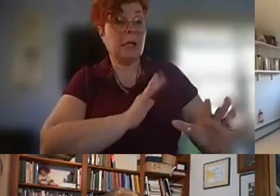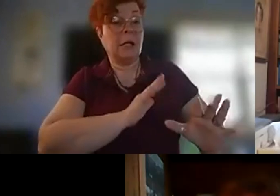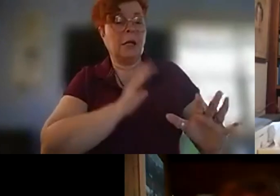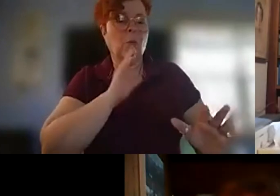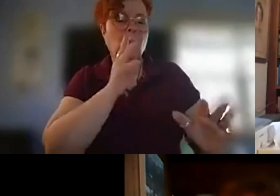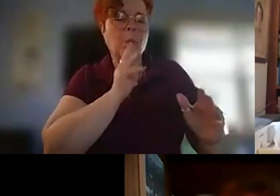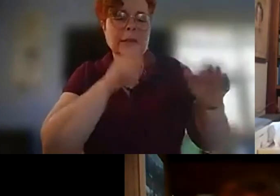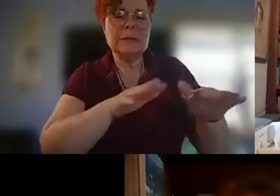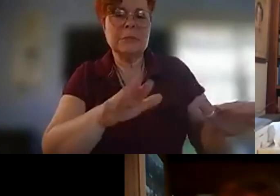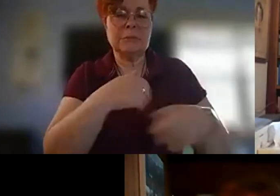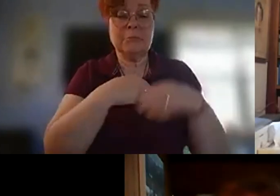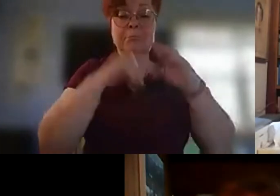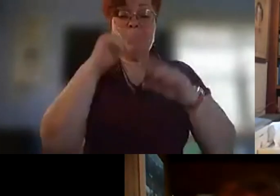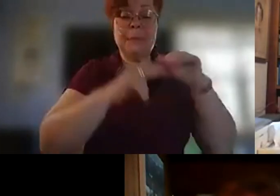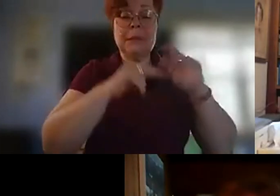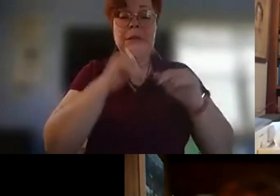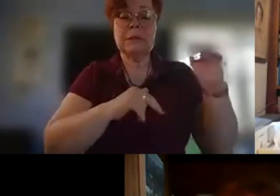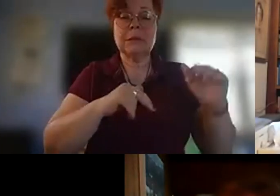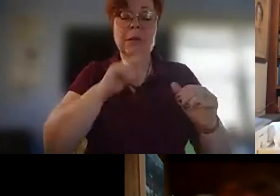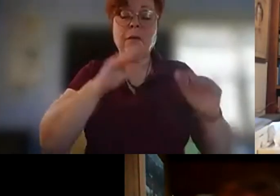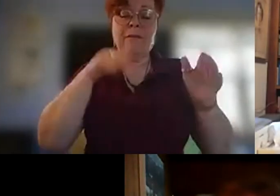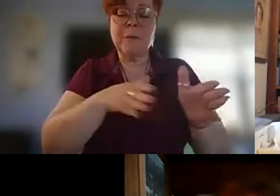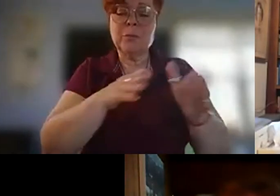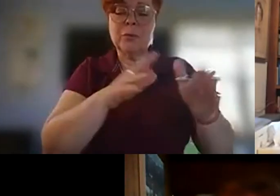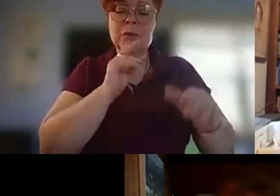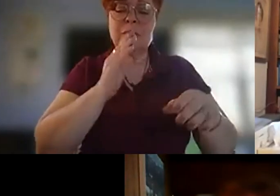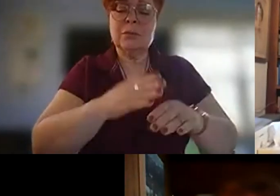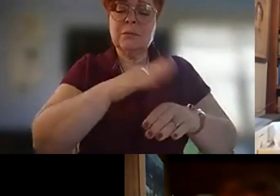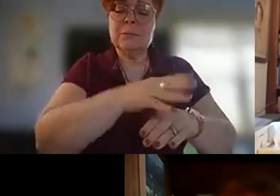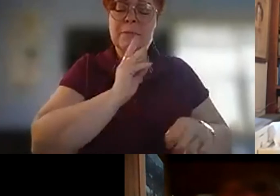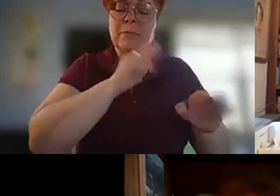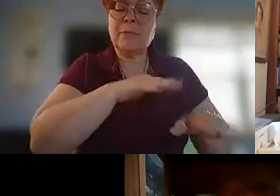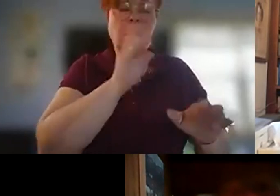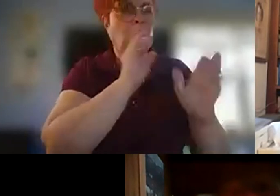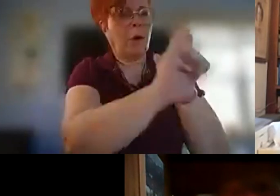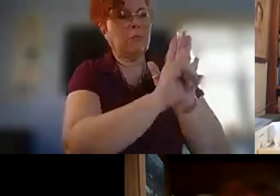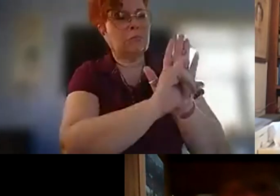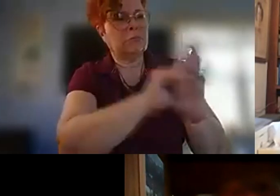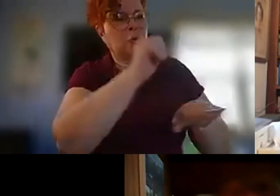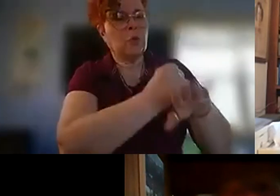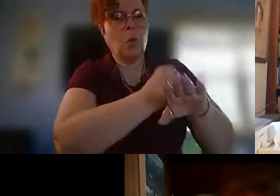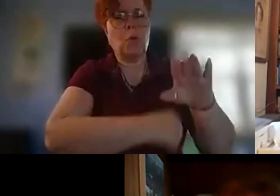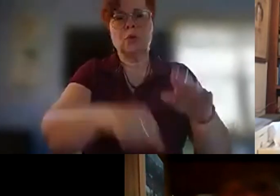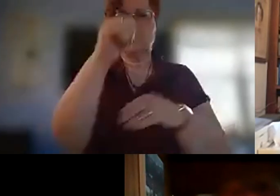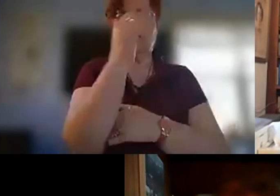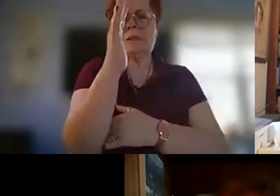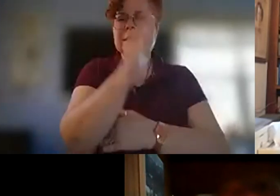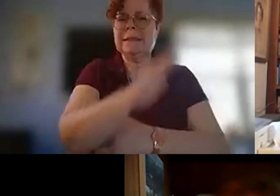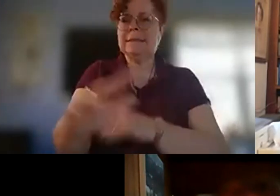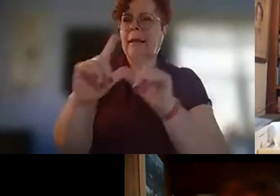foot bridges over streams we identify stones trees lichens fungi animals and birds